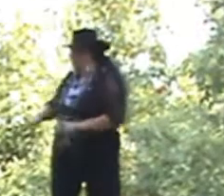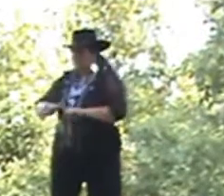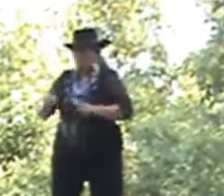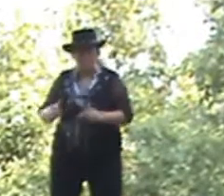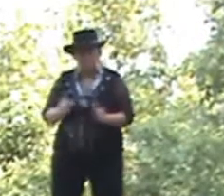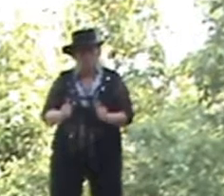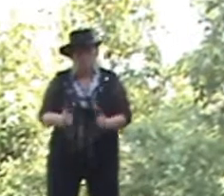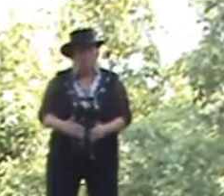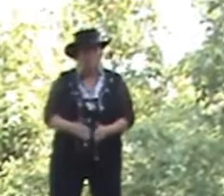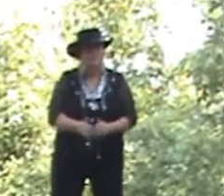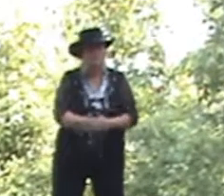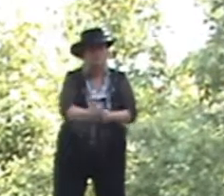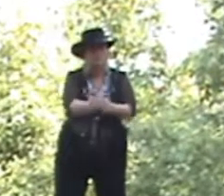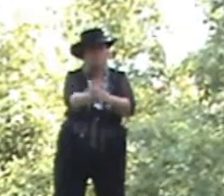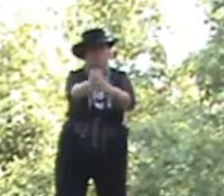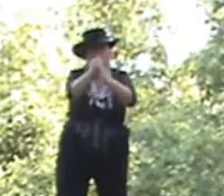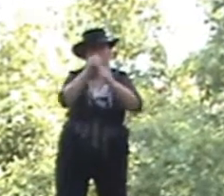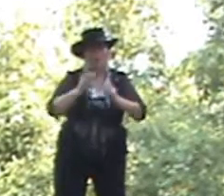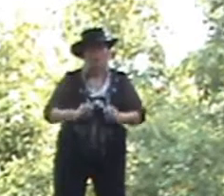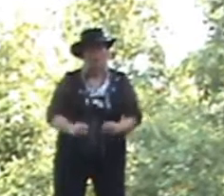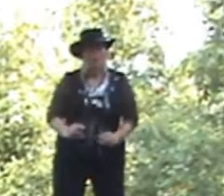but which won't lead you to tomorrow?